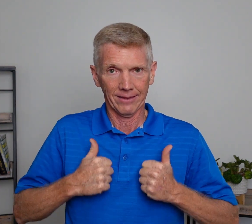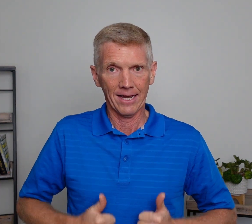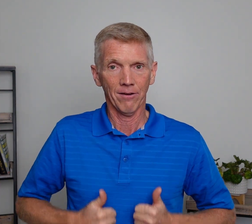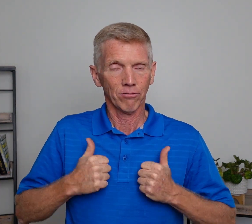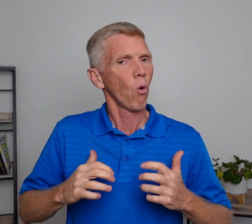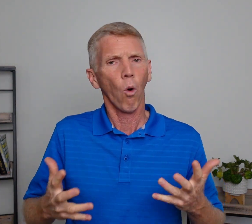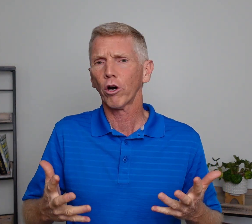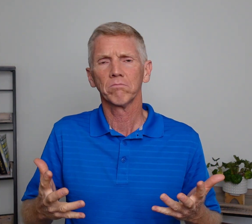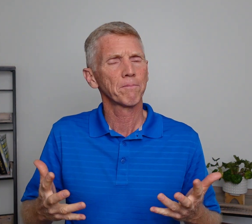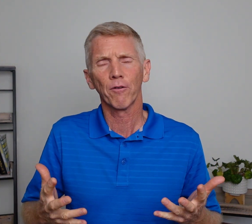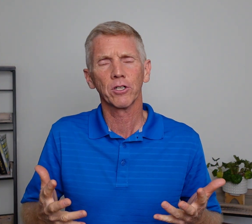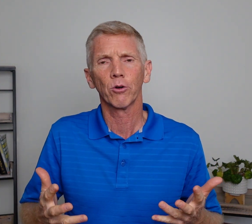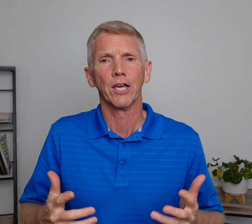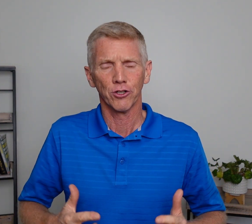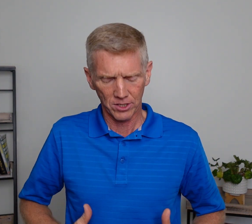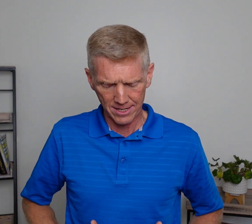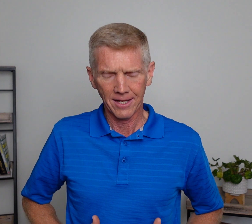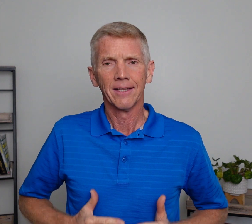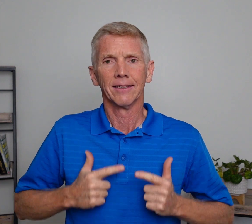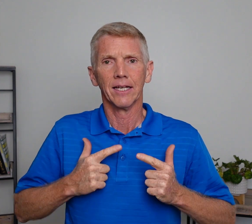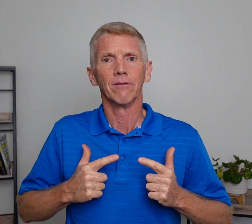Live or, perfectly okay, you'll see live.